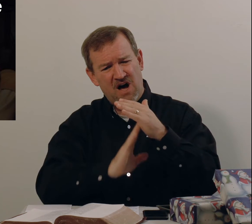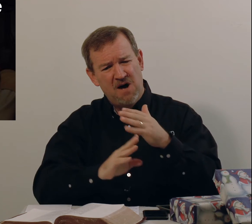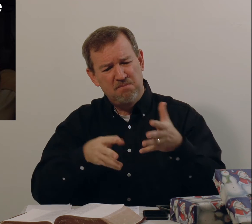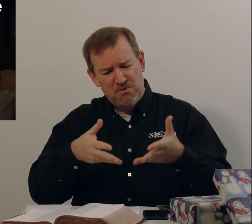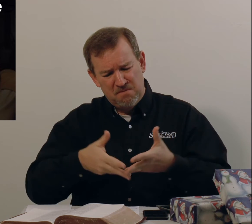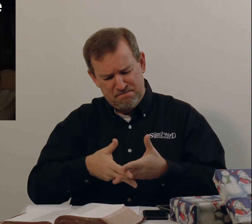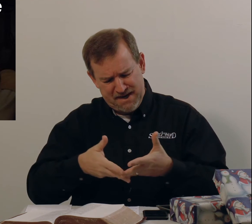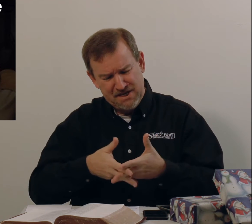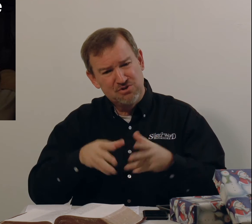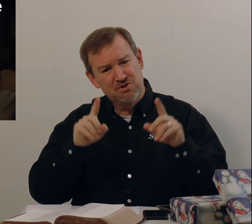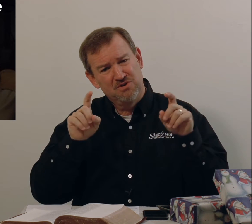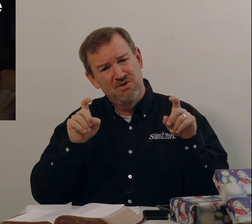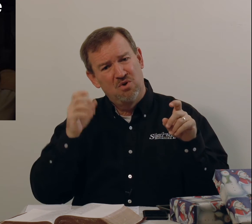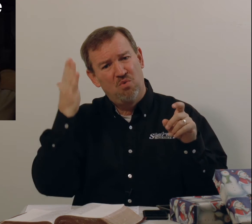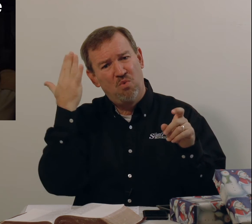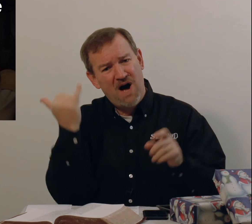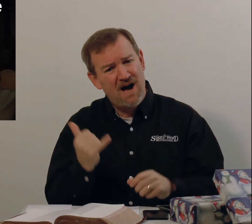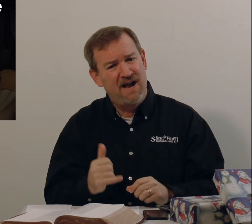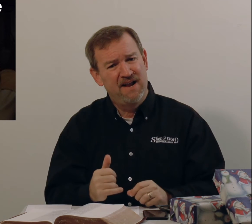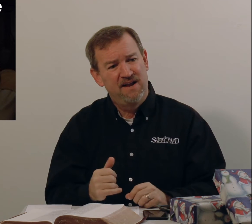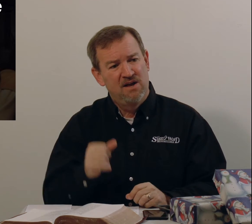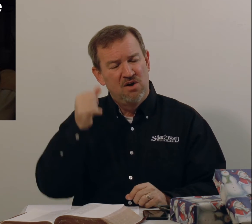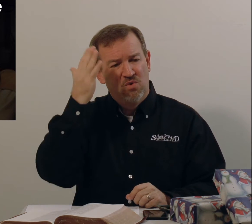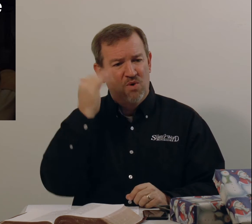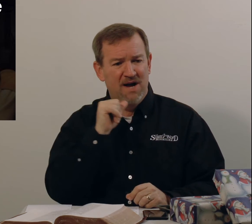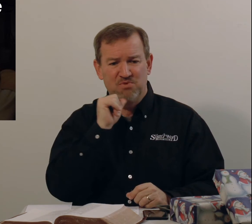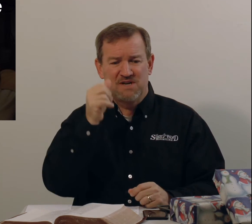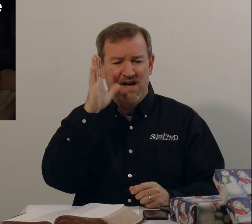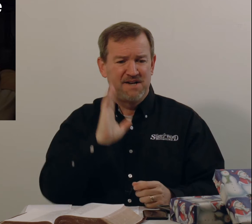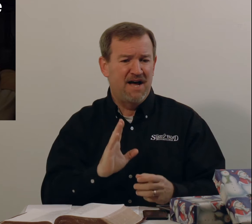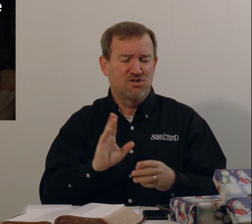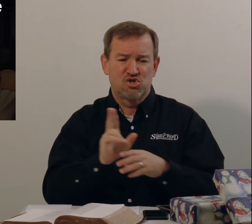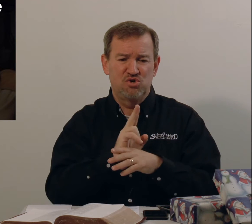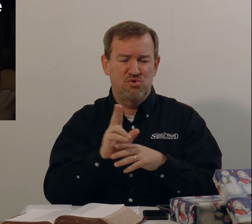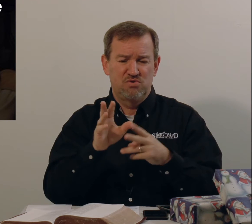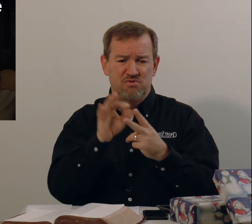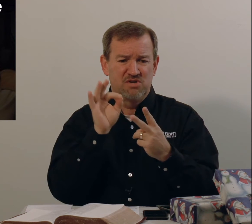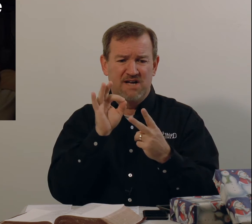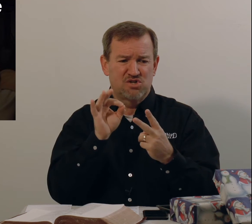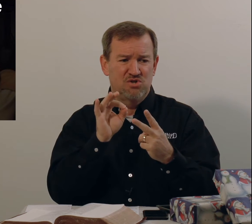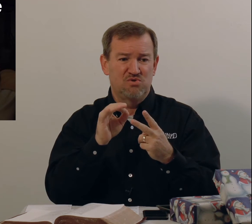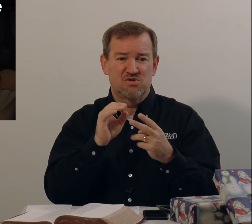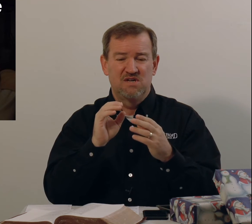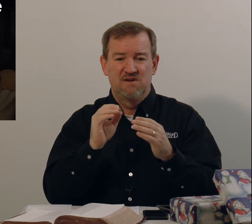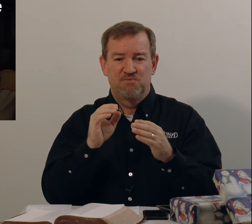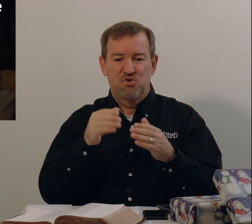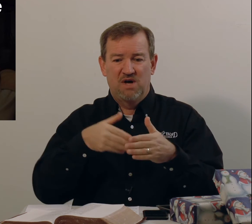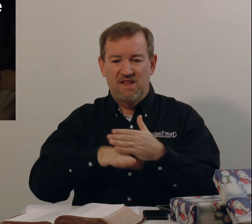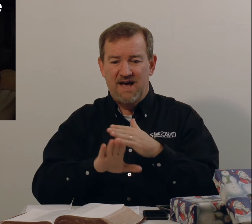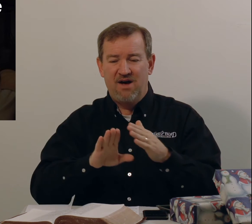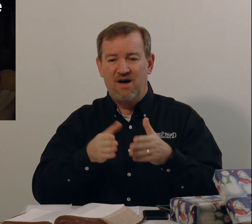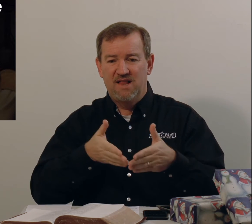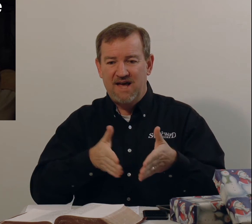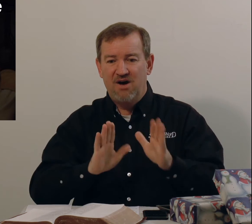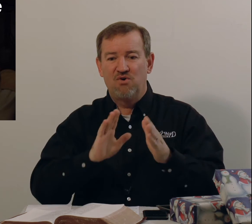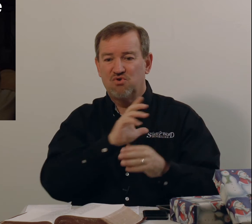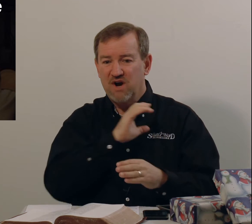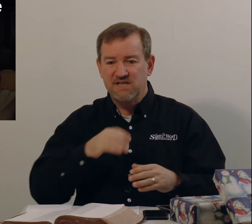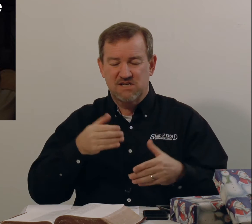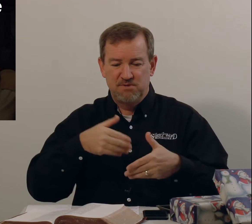humble manger? Why? Why would God not choose to allow Christ to